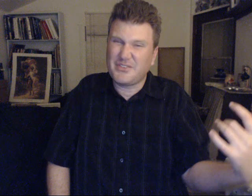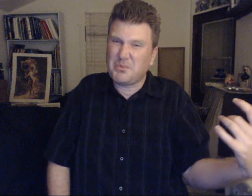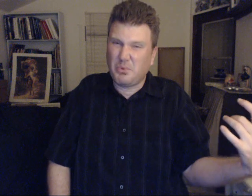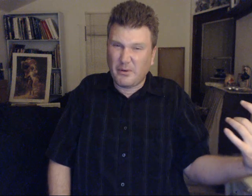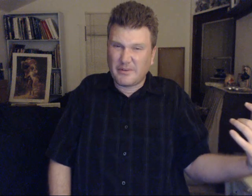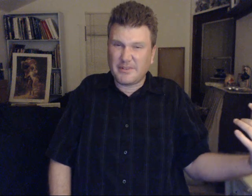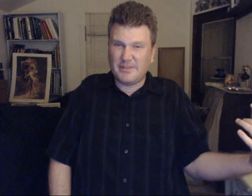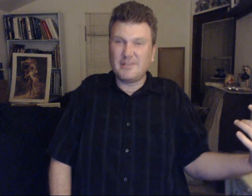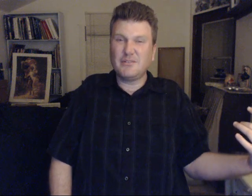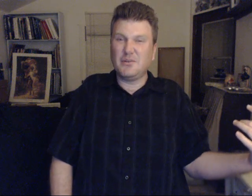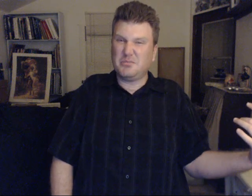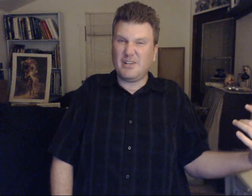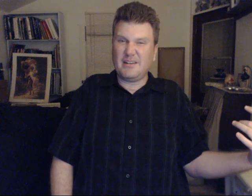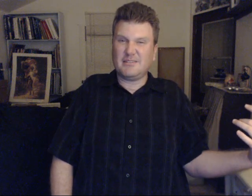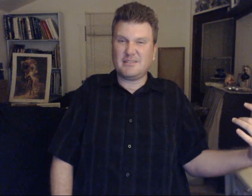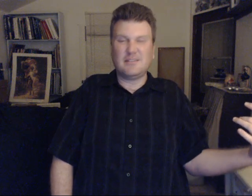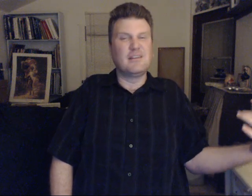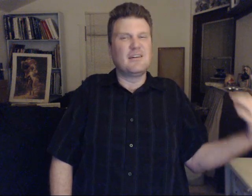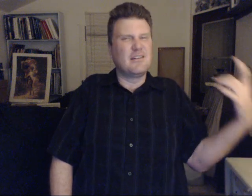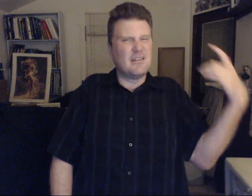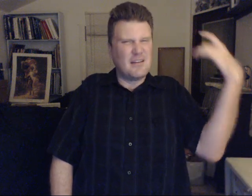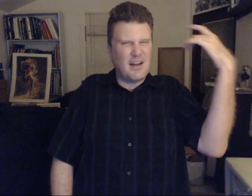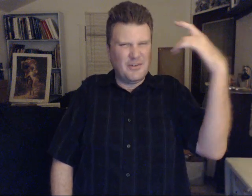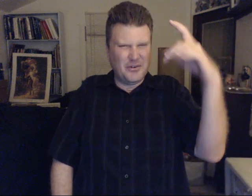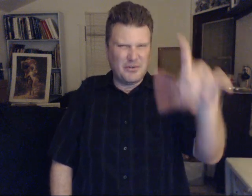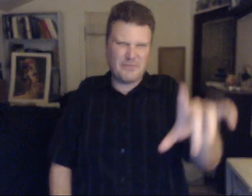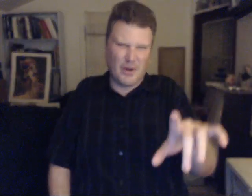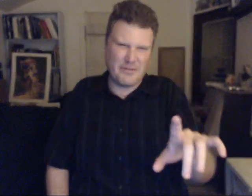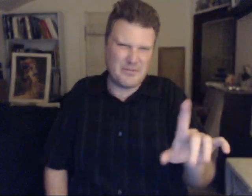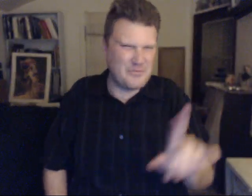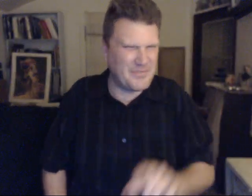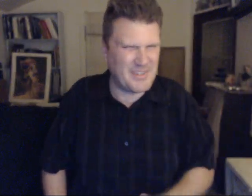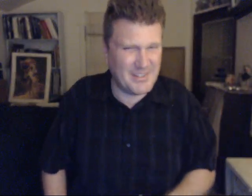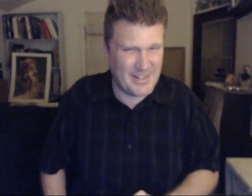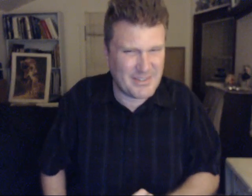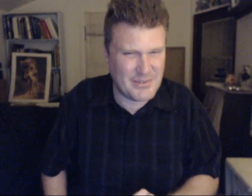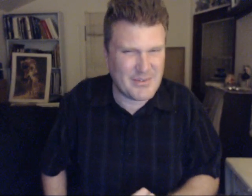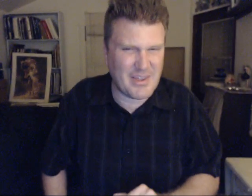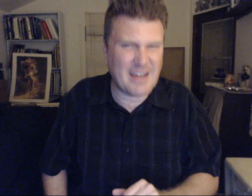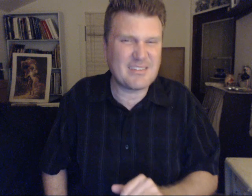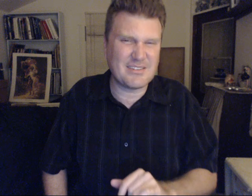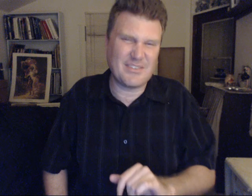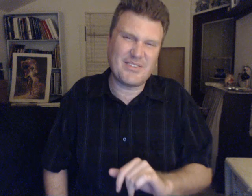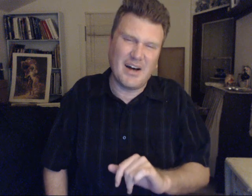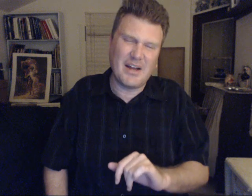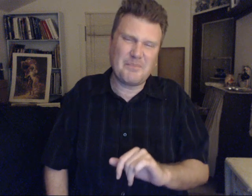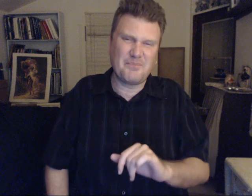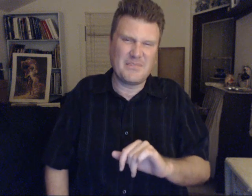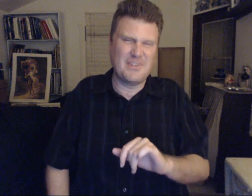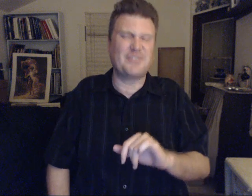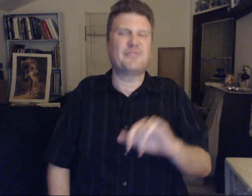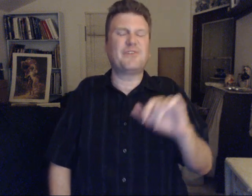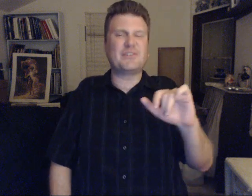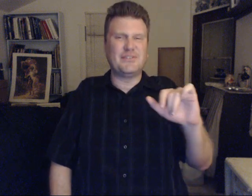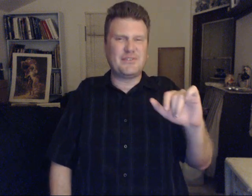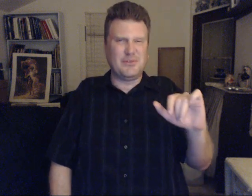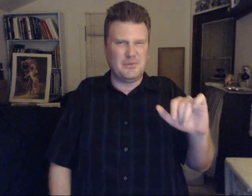support. To a planet. I know you're far from. Connecting to that. At this time. This is fiction to you.